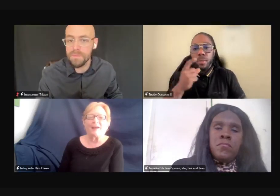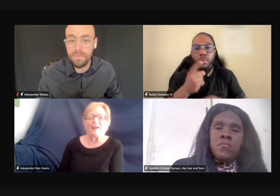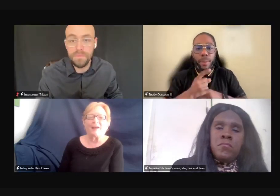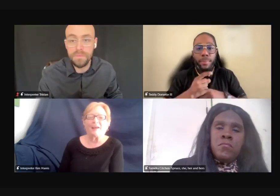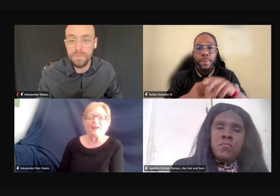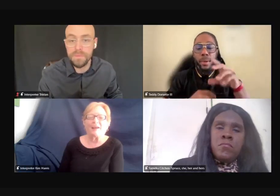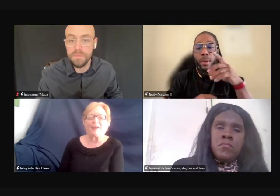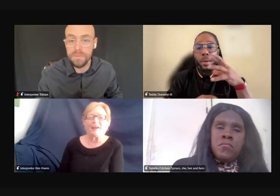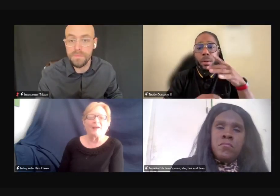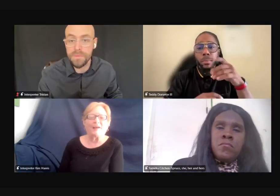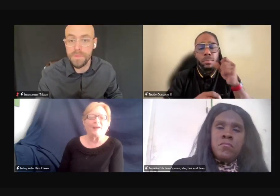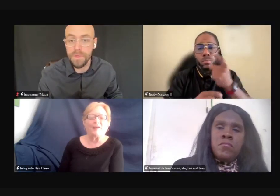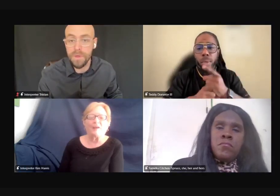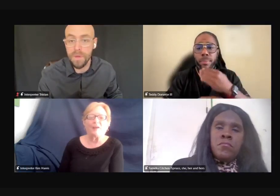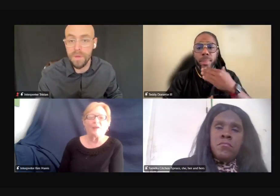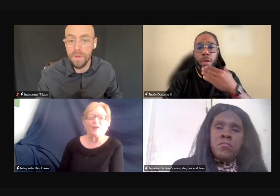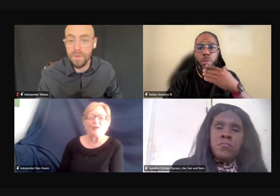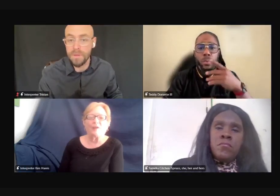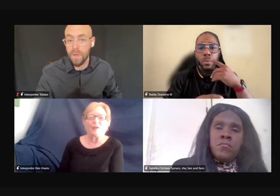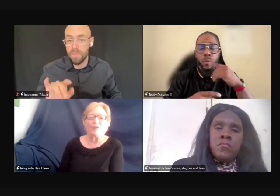So, if you want me to.